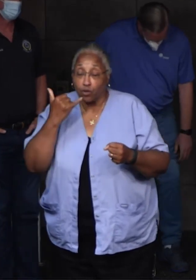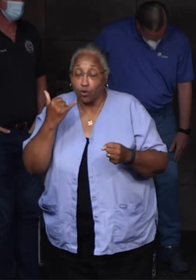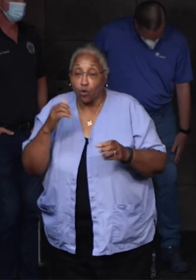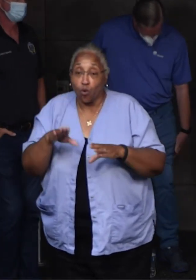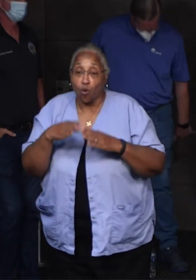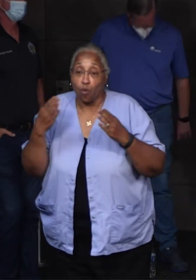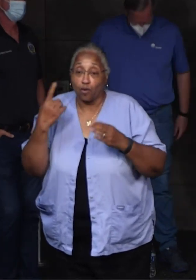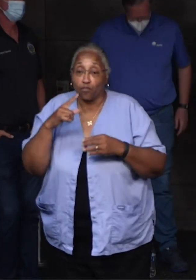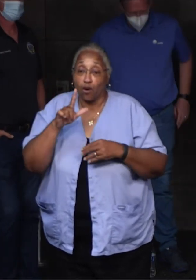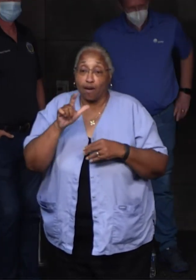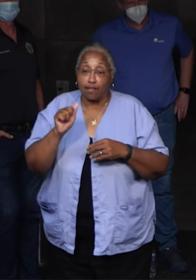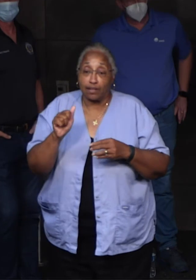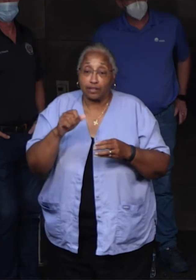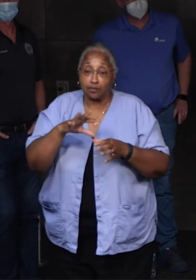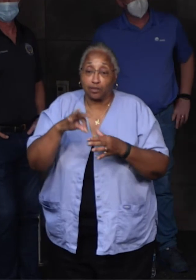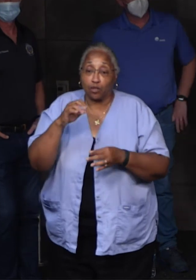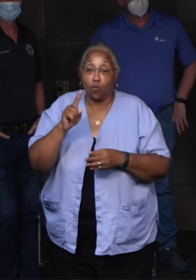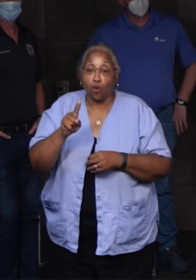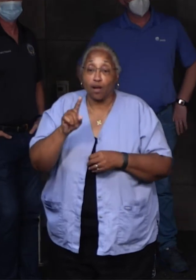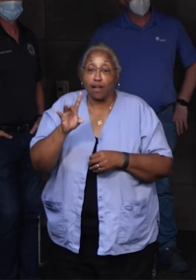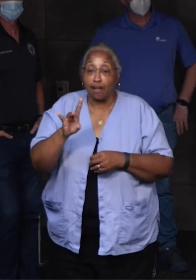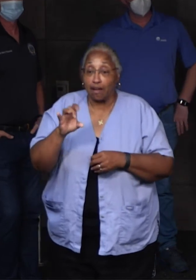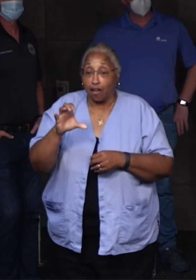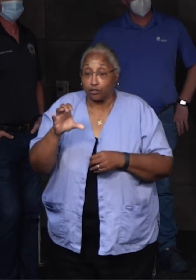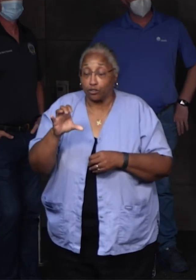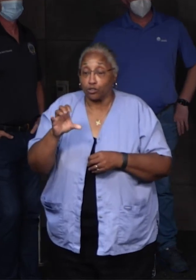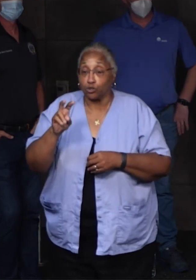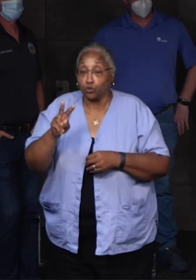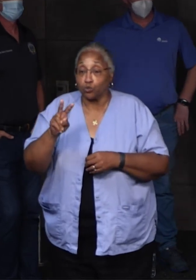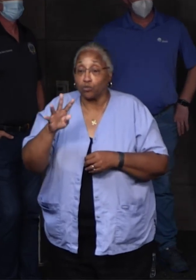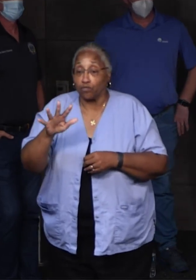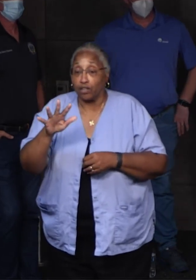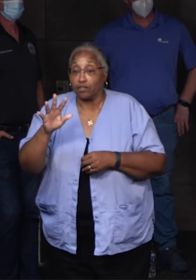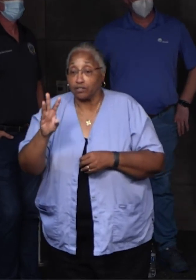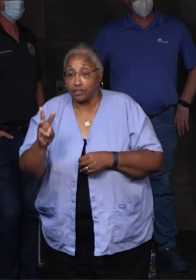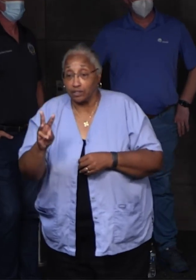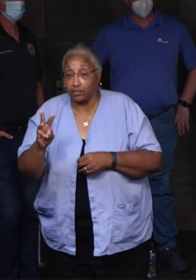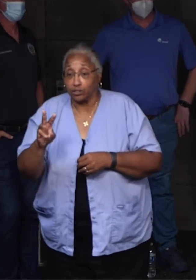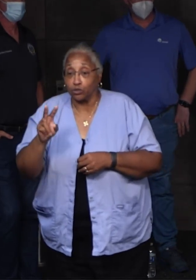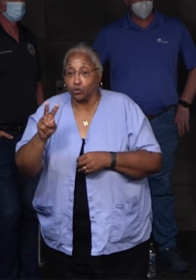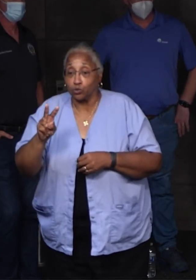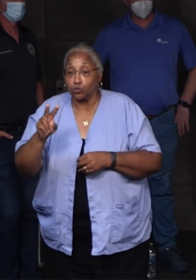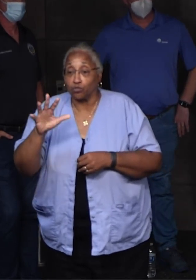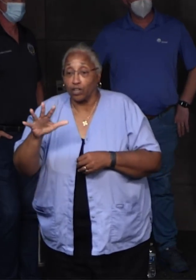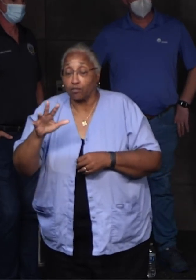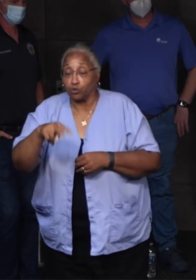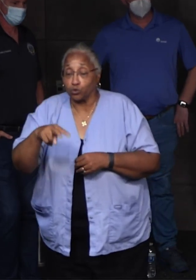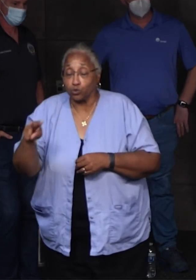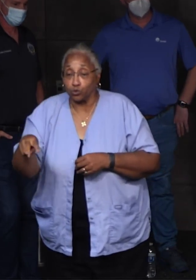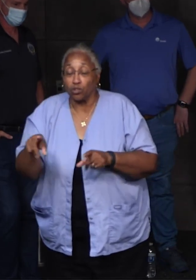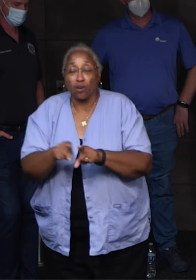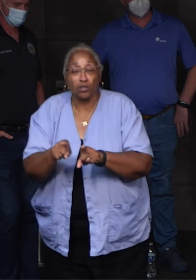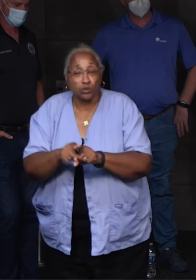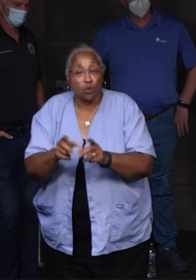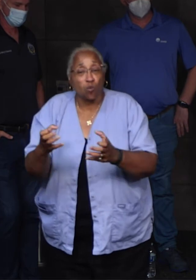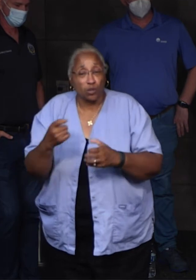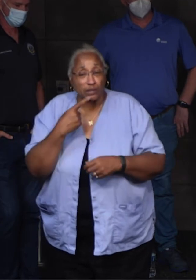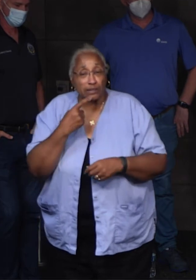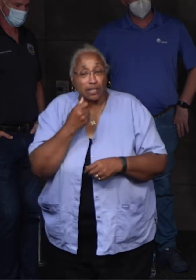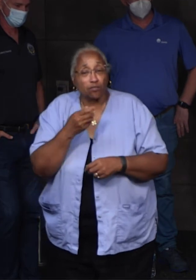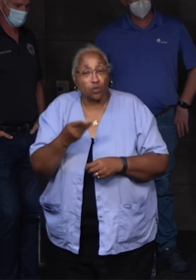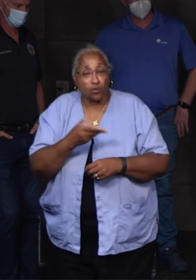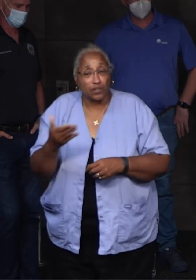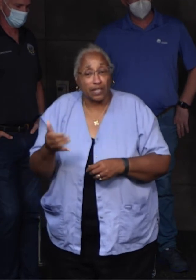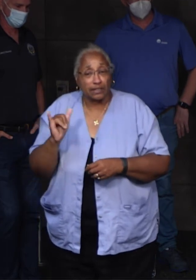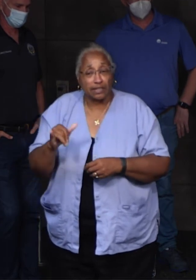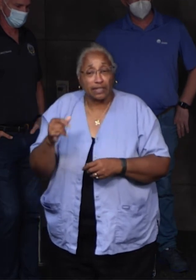Spirit. The number is 1-800-256-2522. I also just want to mention a few things that were brought